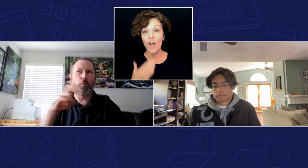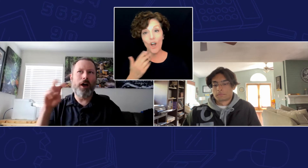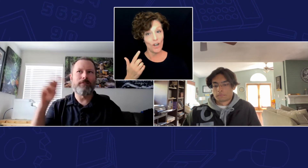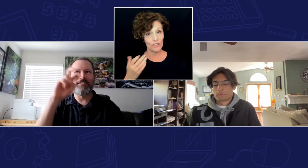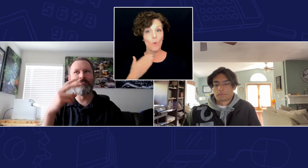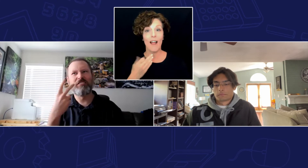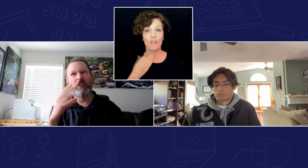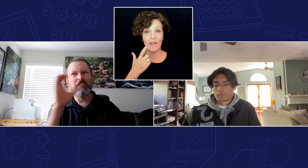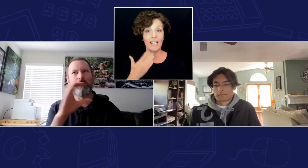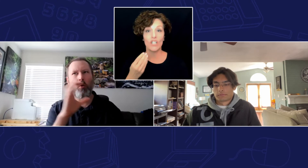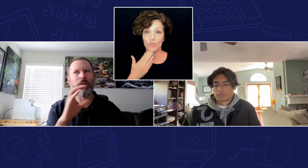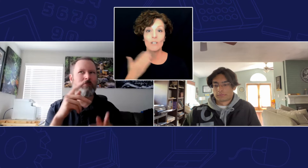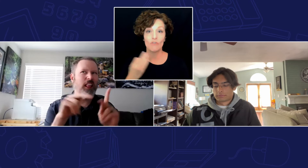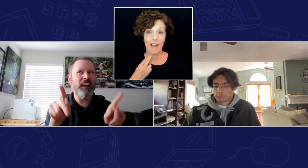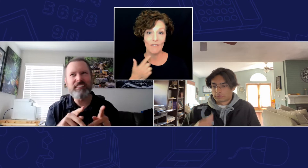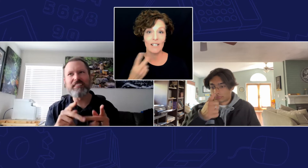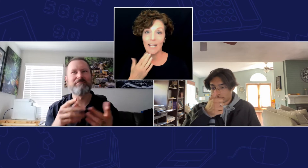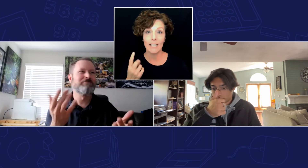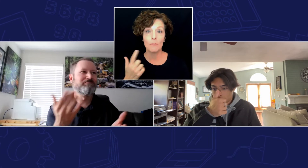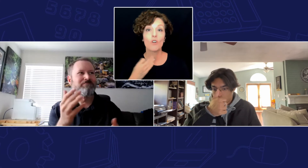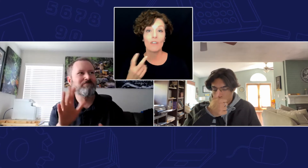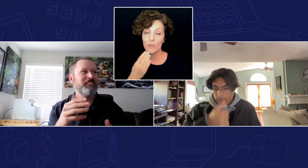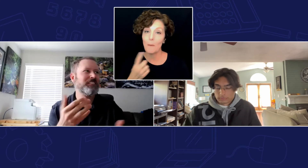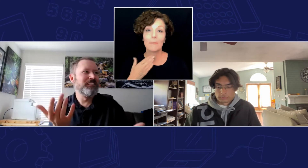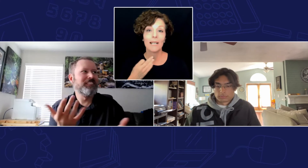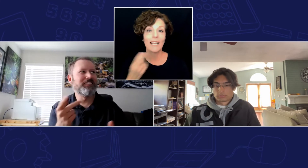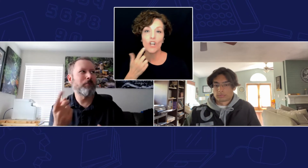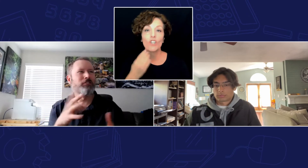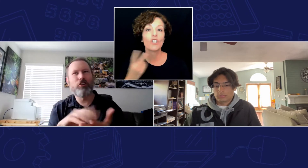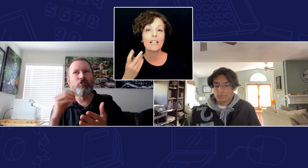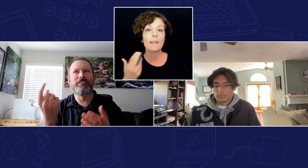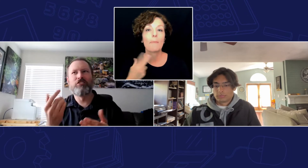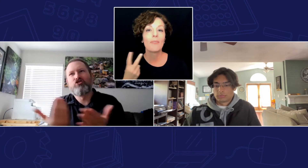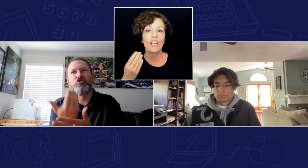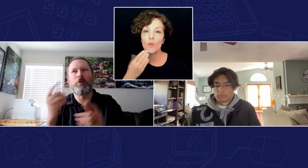really enjoy traveling exploring new places learning something new about that place